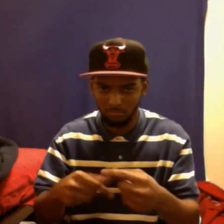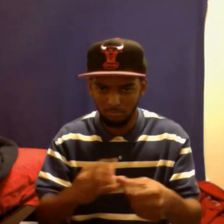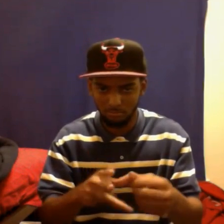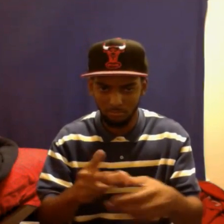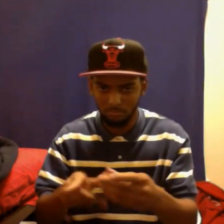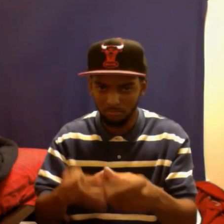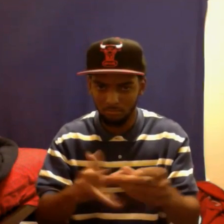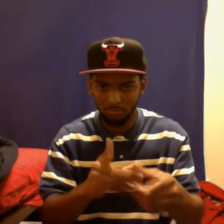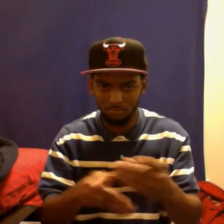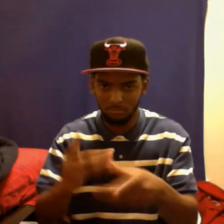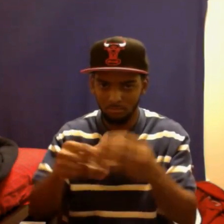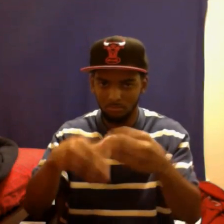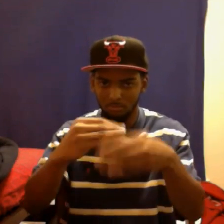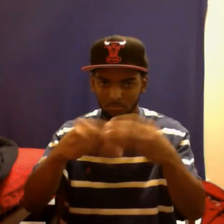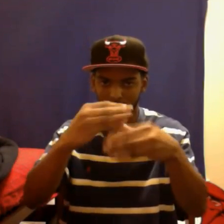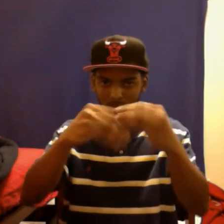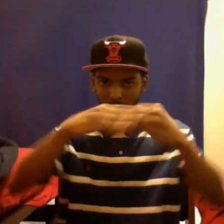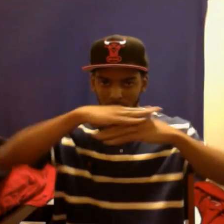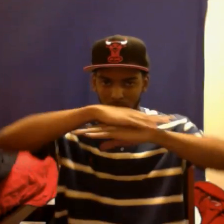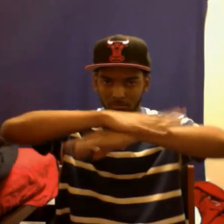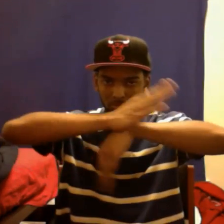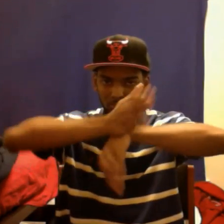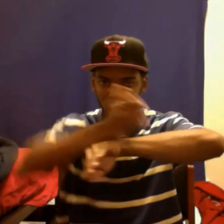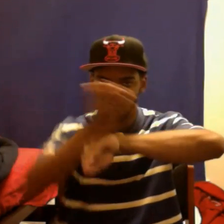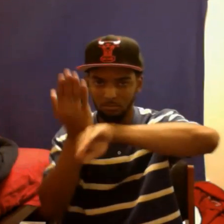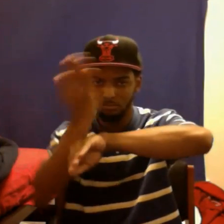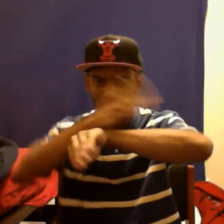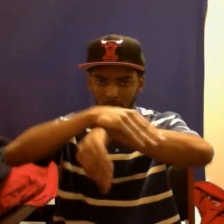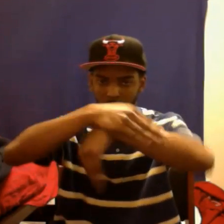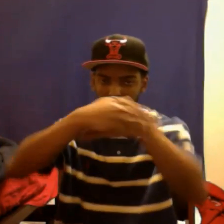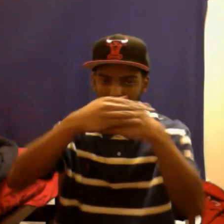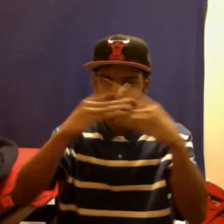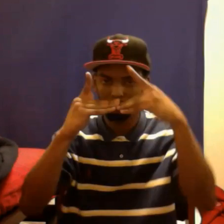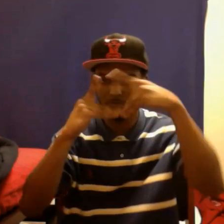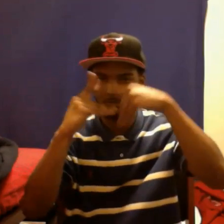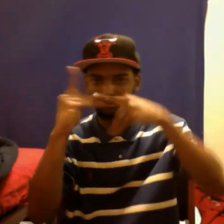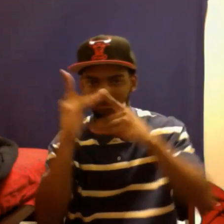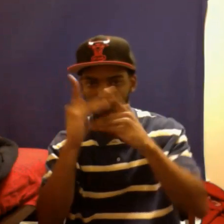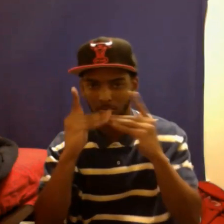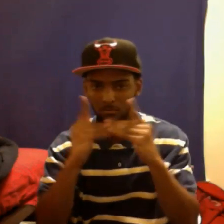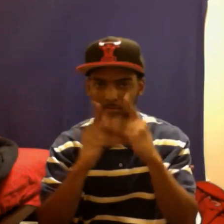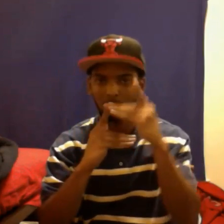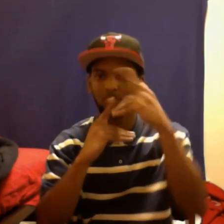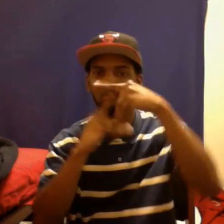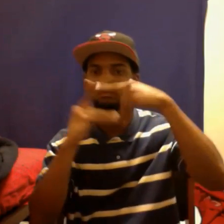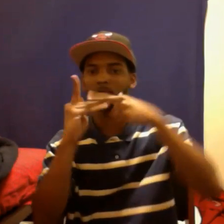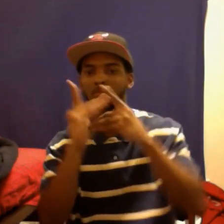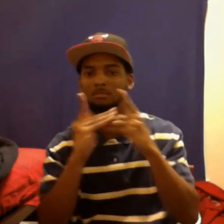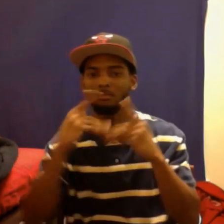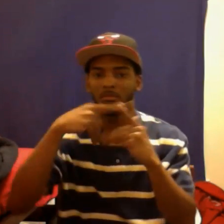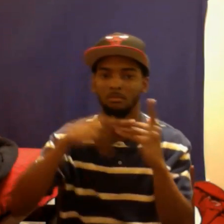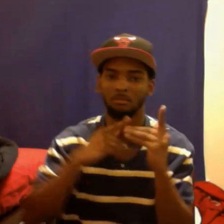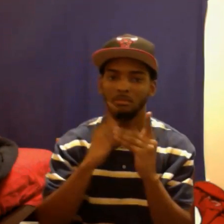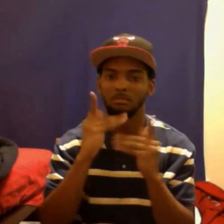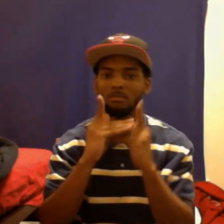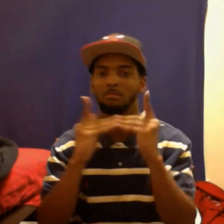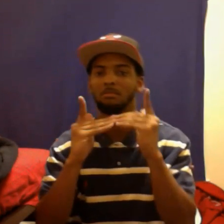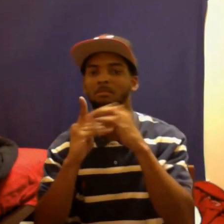I told my mama I was on the come up She said you're going to school, I give you a summer Then she meant no ID and gave me his